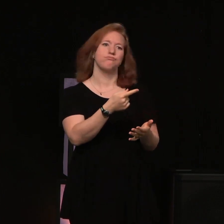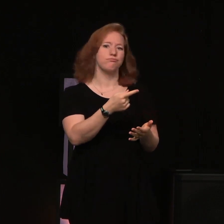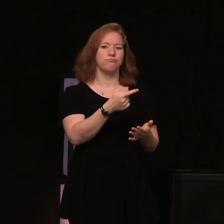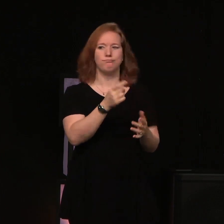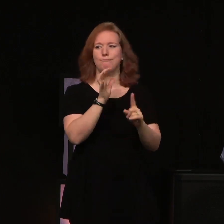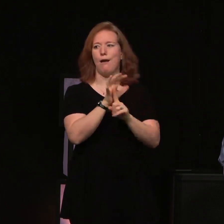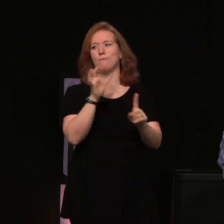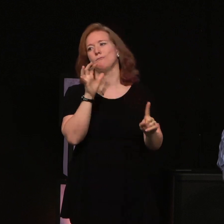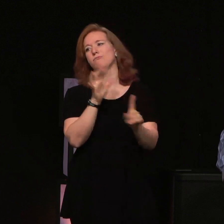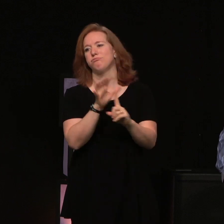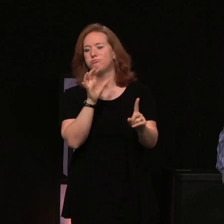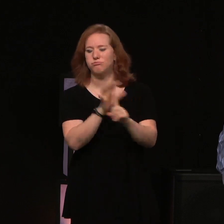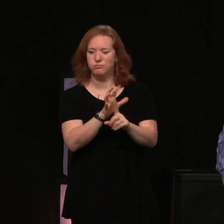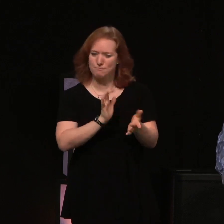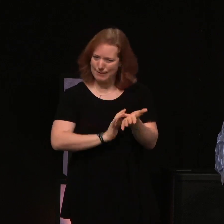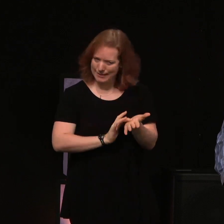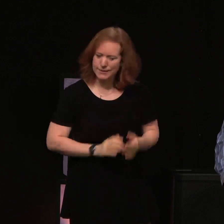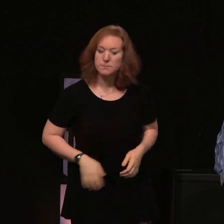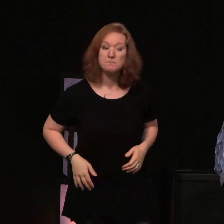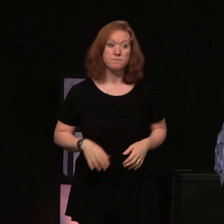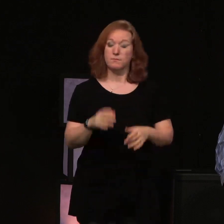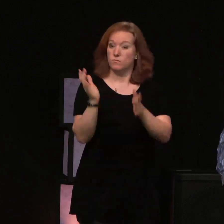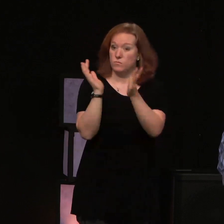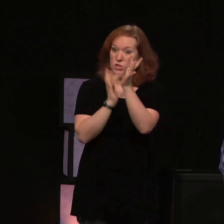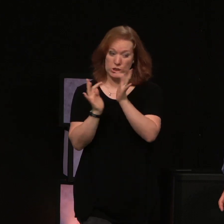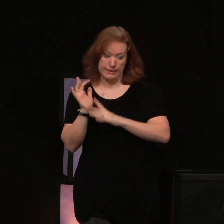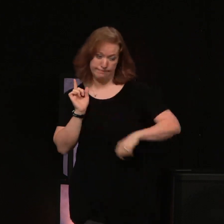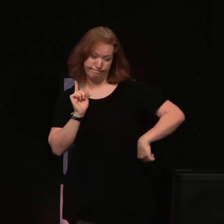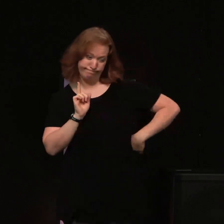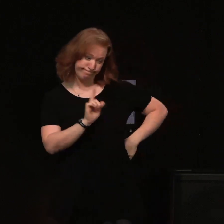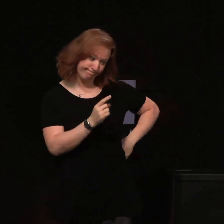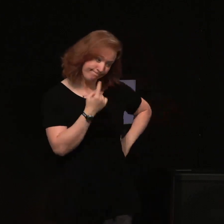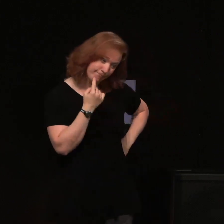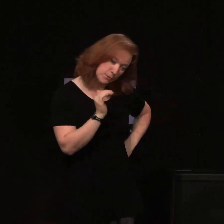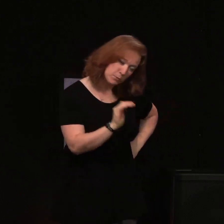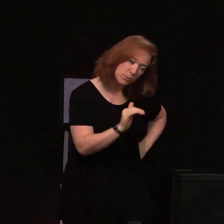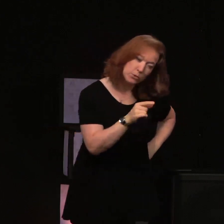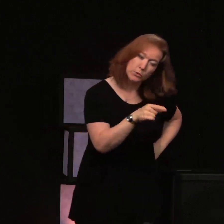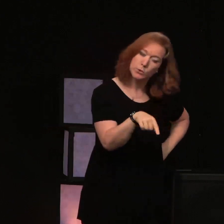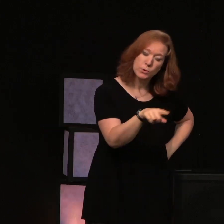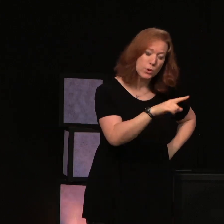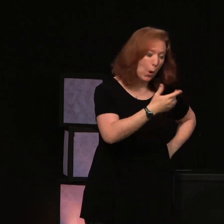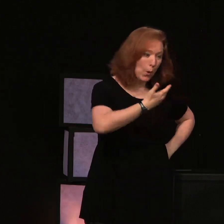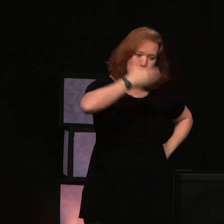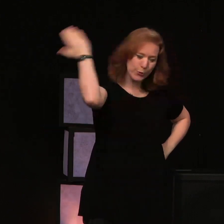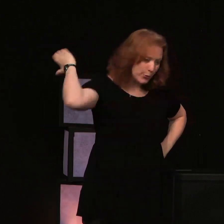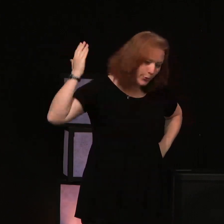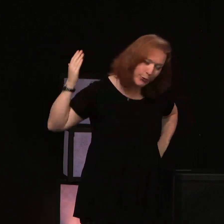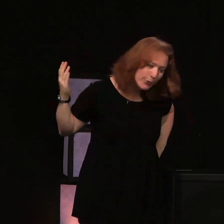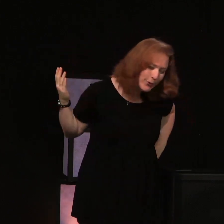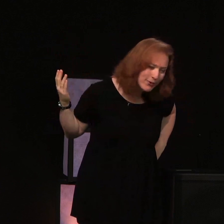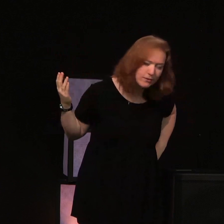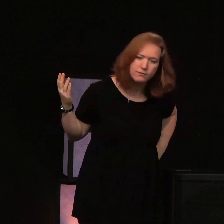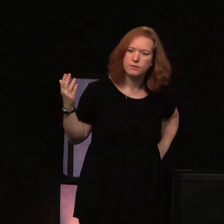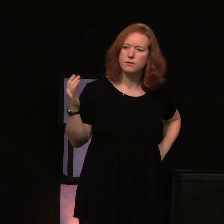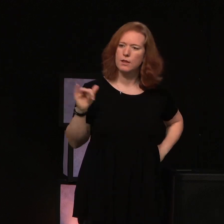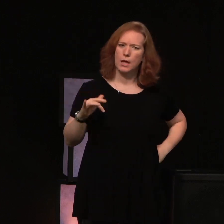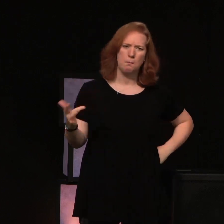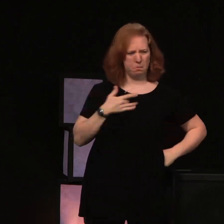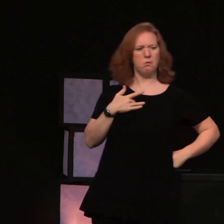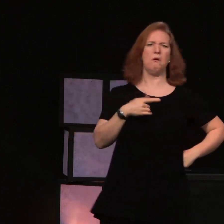for Jesus to say that these people were blind can you begin to see how that hit home with them?